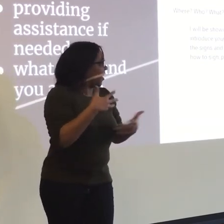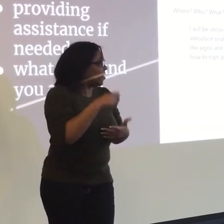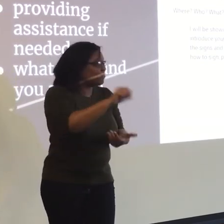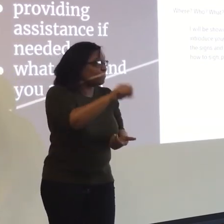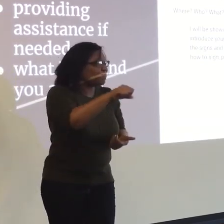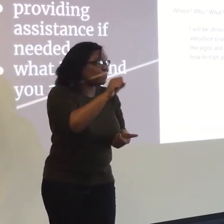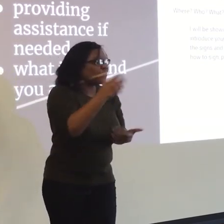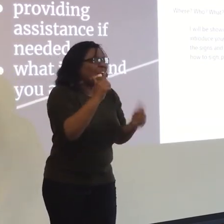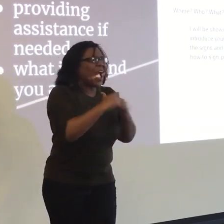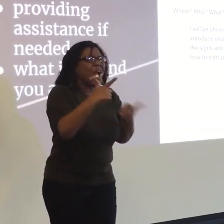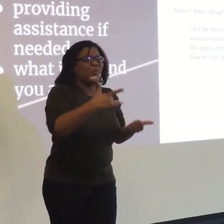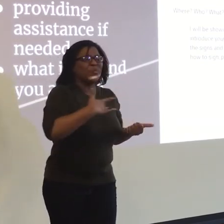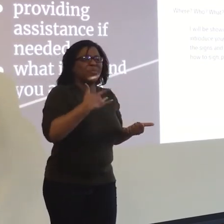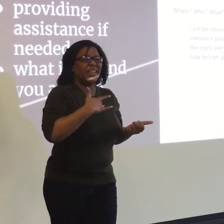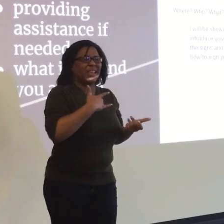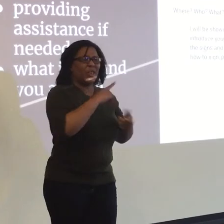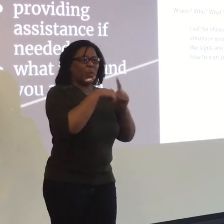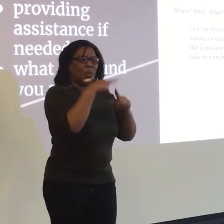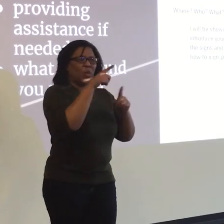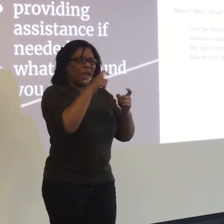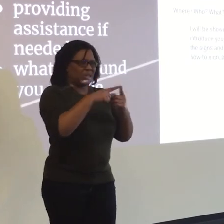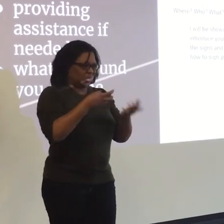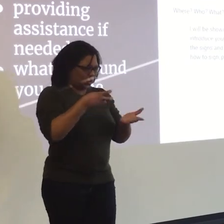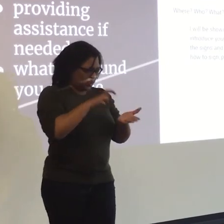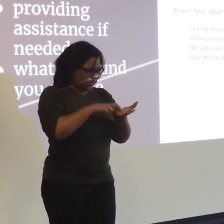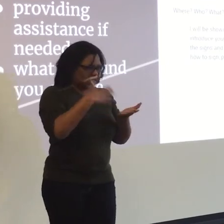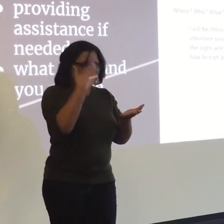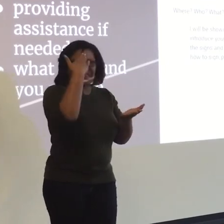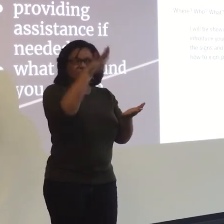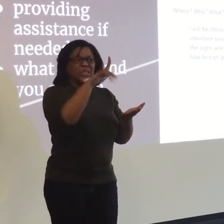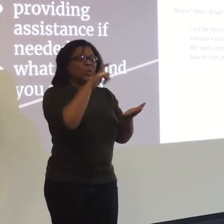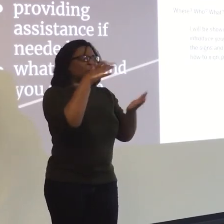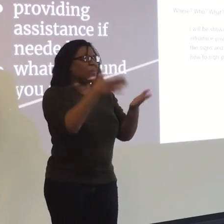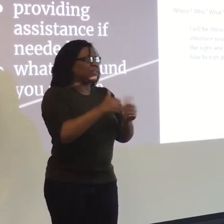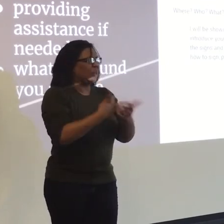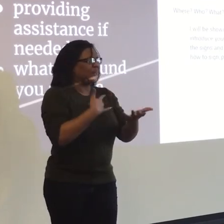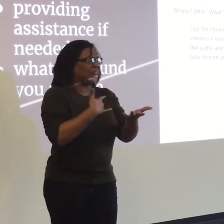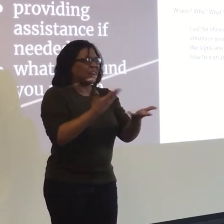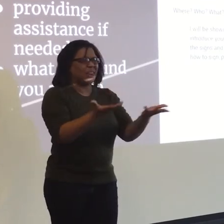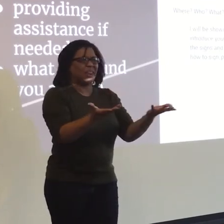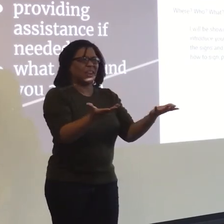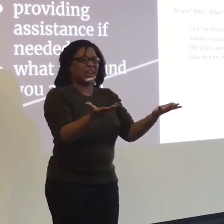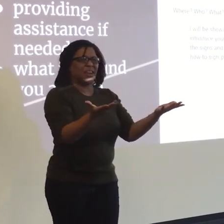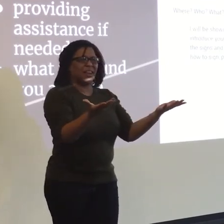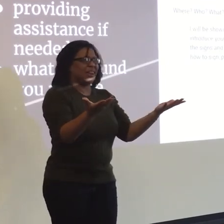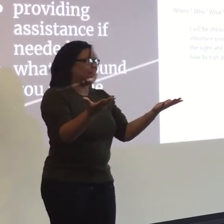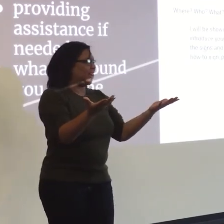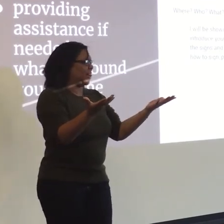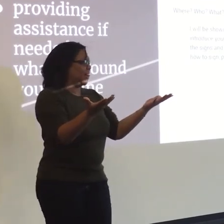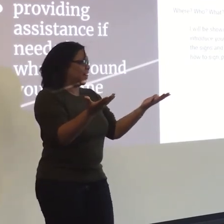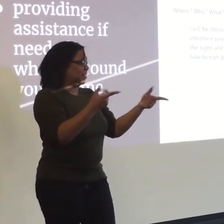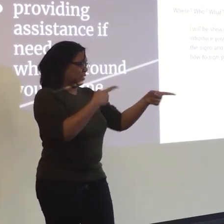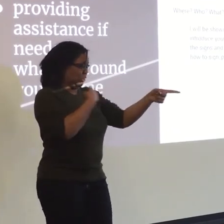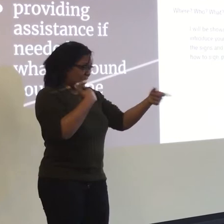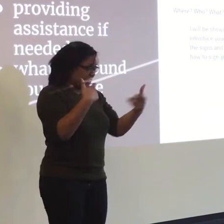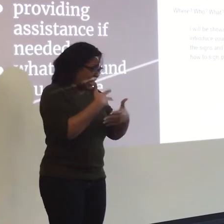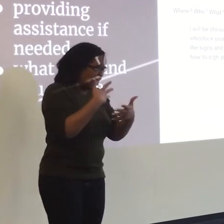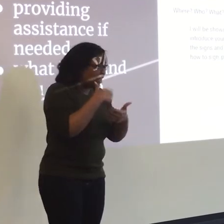it's a little bit scary, a little bit nerve-wracking, but how do you feel? You know, being able to meet someone that you don't know and speak with them in a